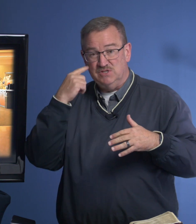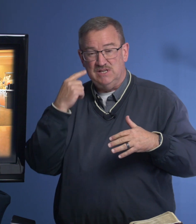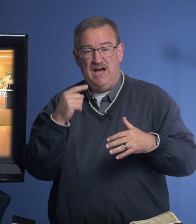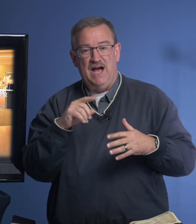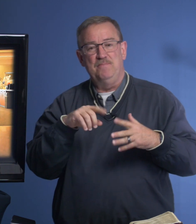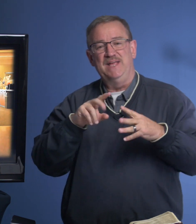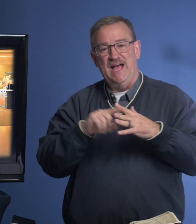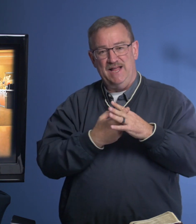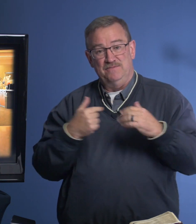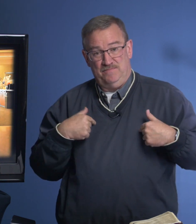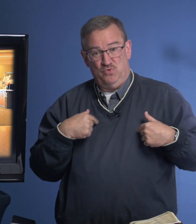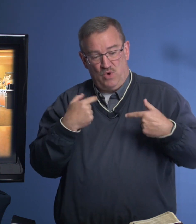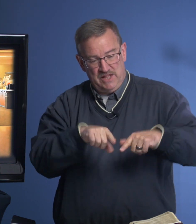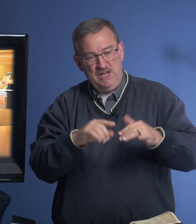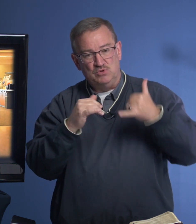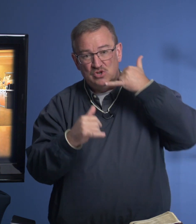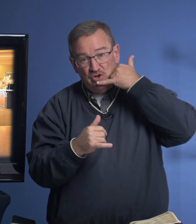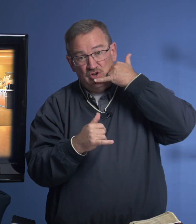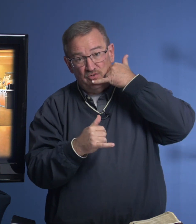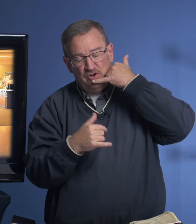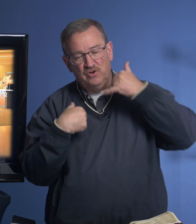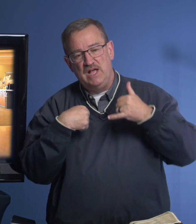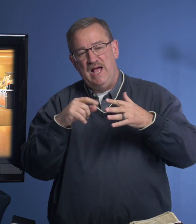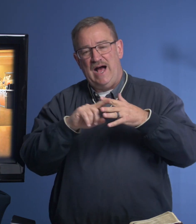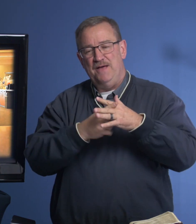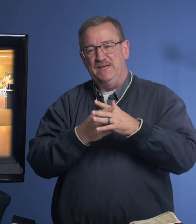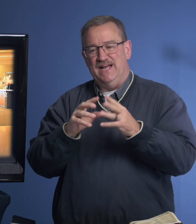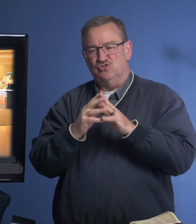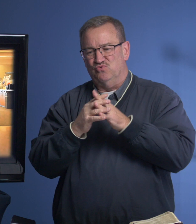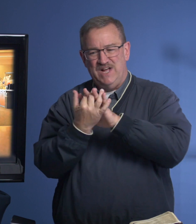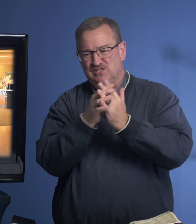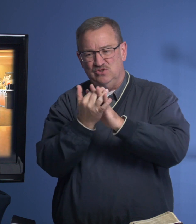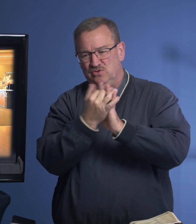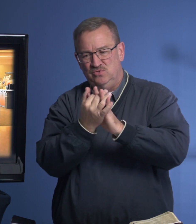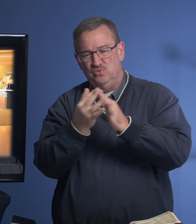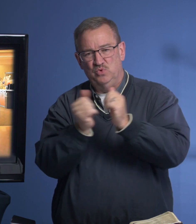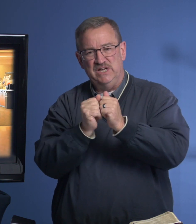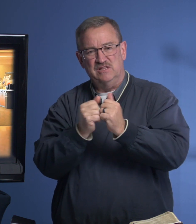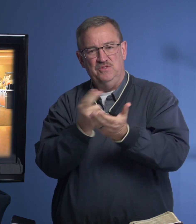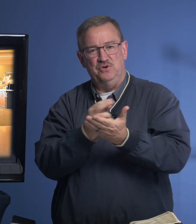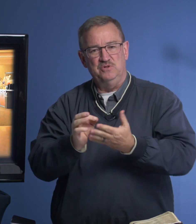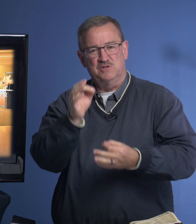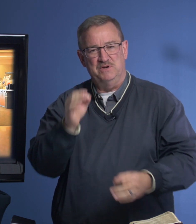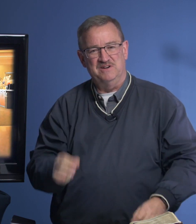began, while he was talking on the phone, I began to wrestle with the Holy Spirit.